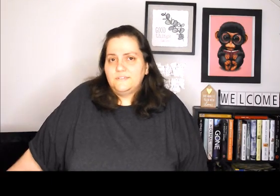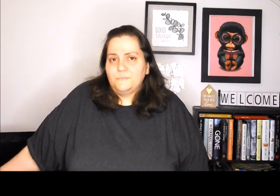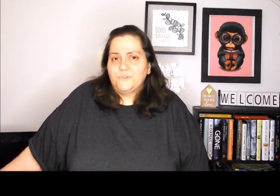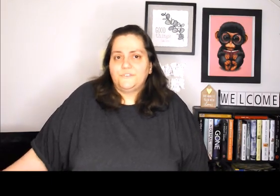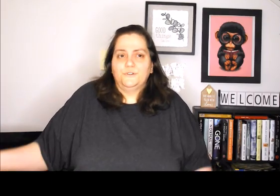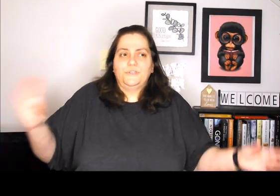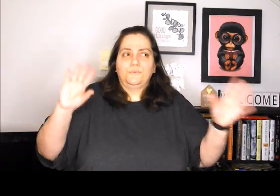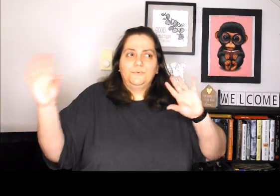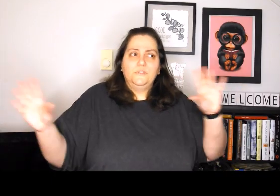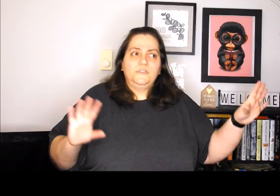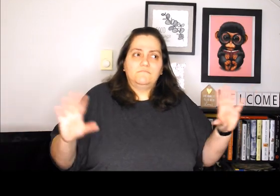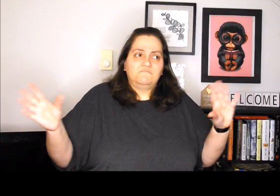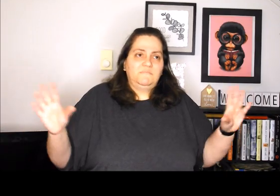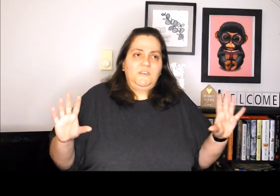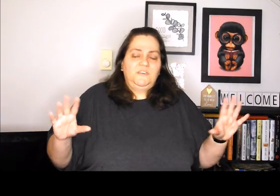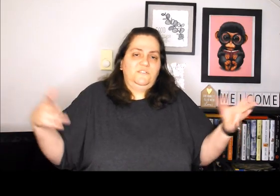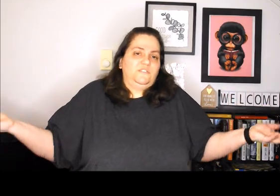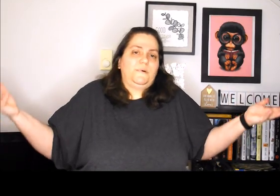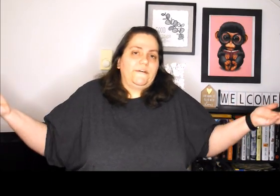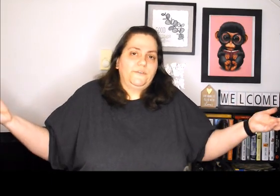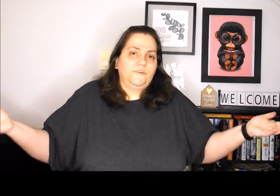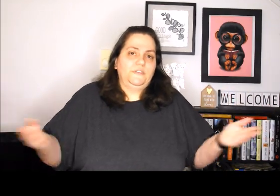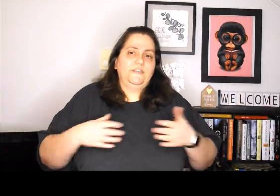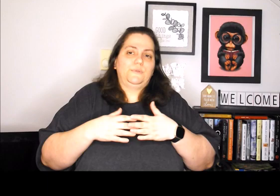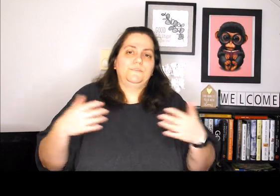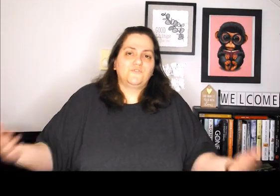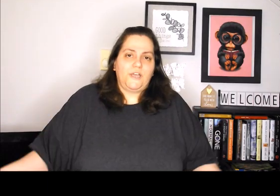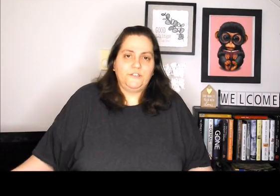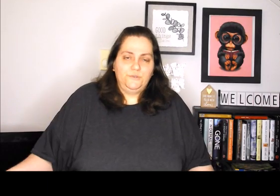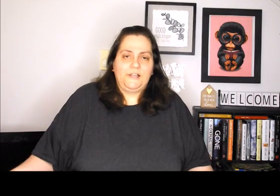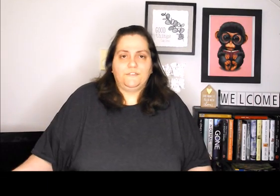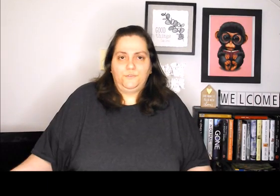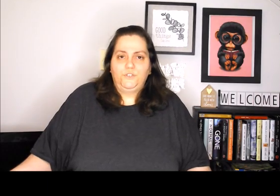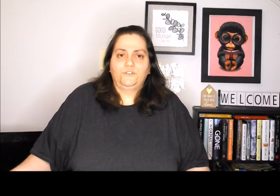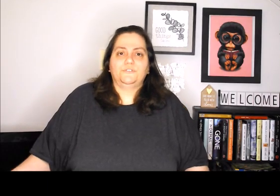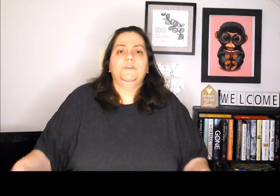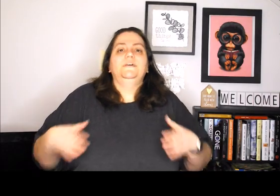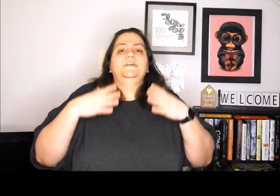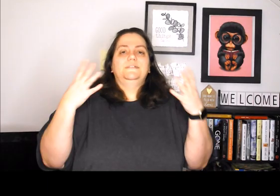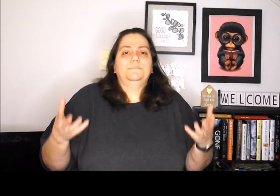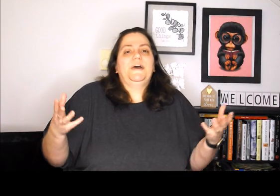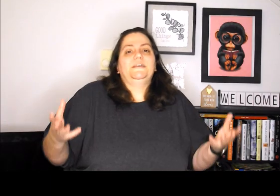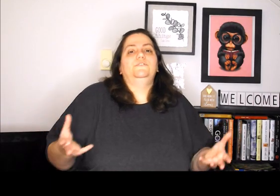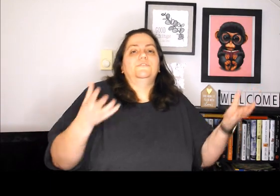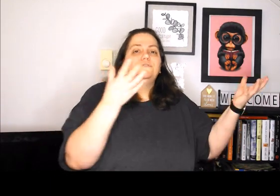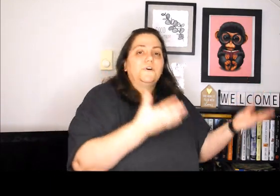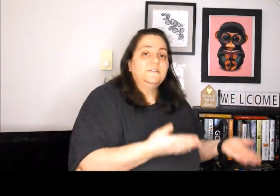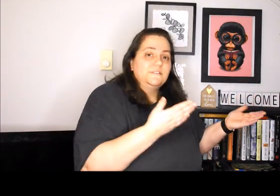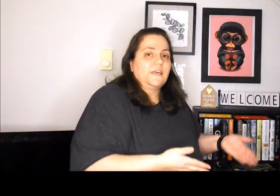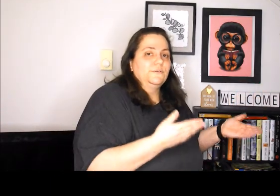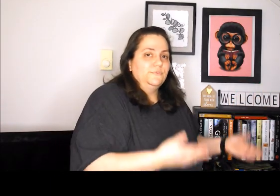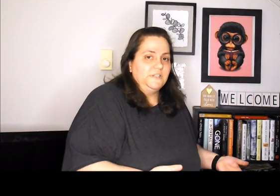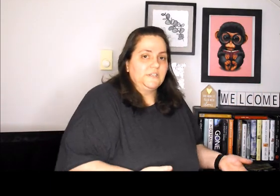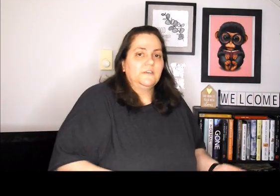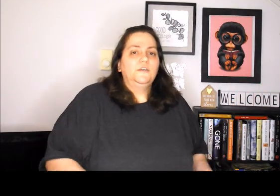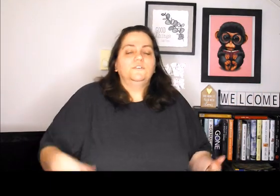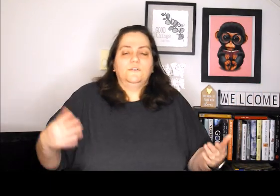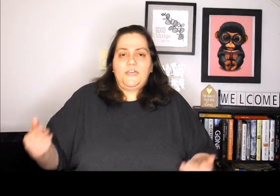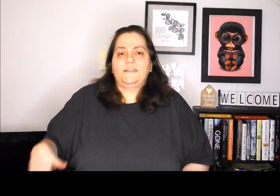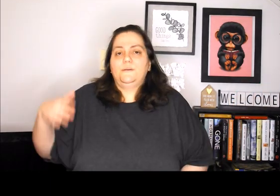some books. So like it really is just about having fun. That's what I've been trying to do the last few years is get back into the fun side of reading. So again, I